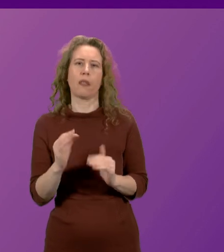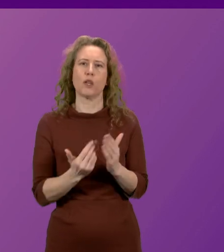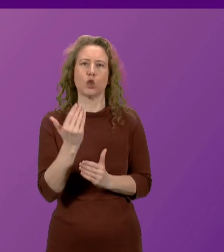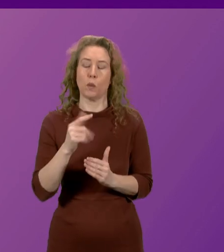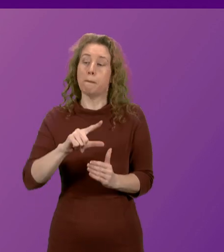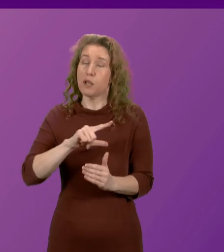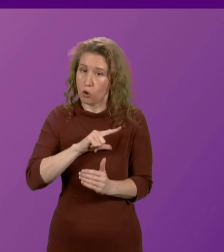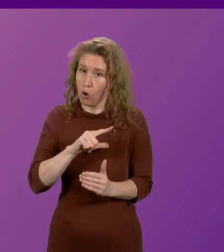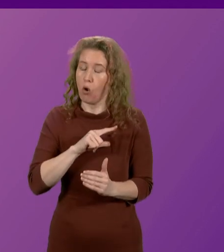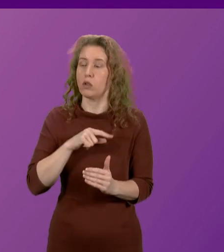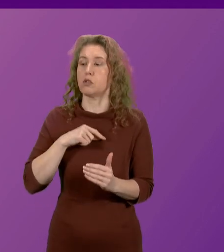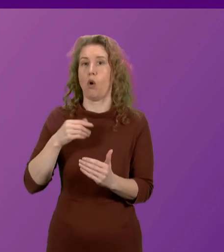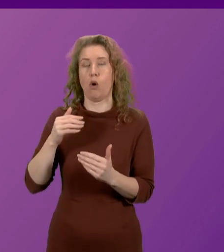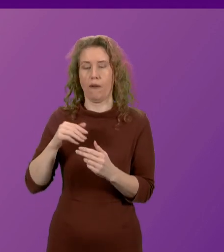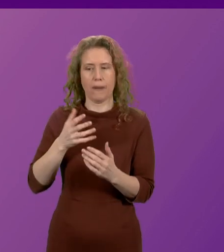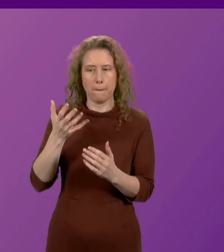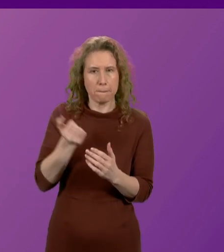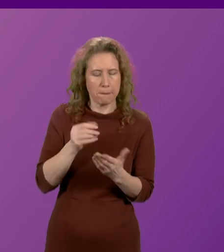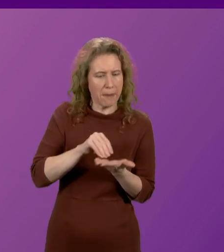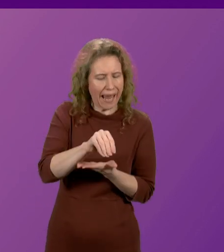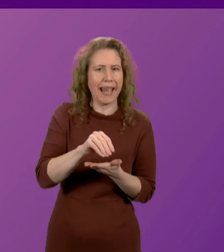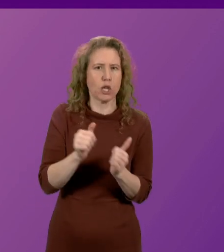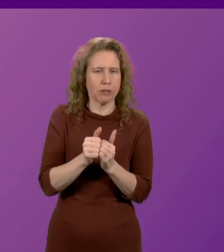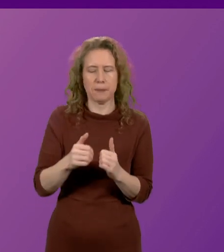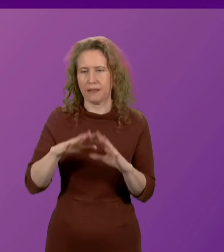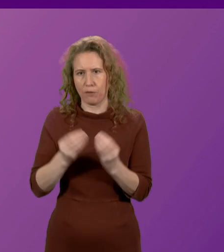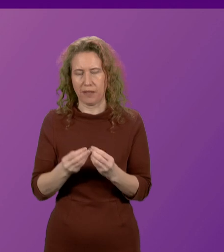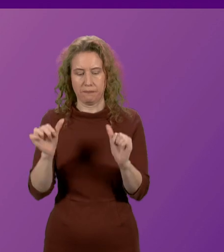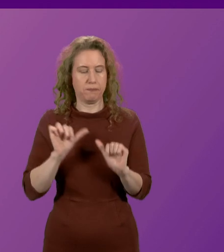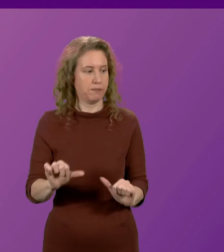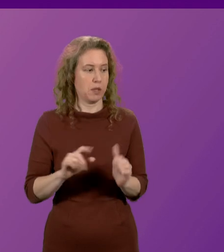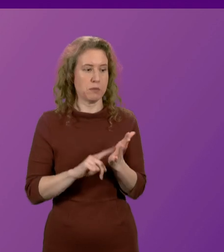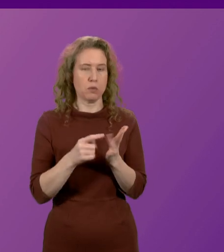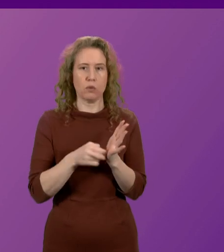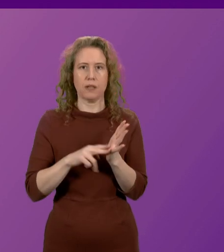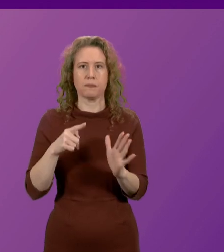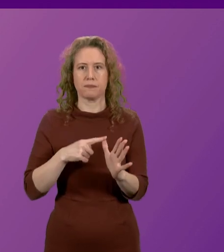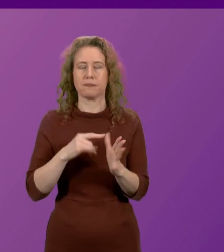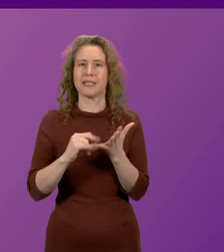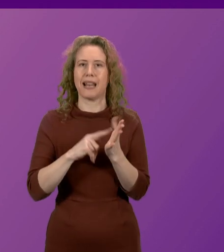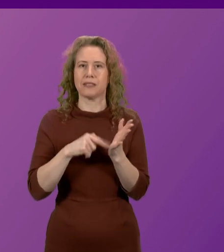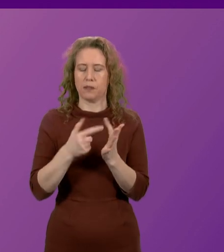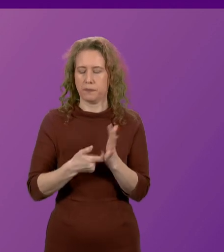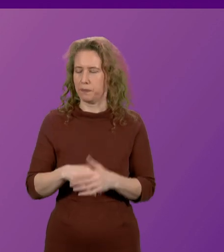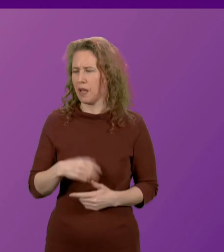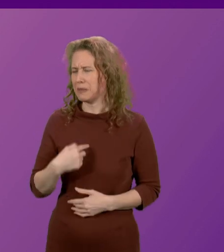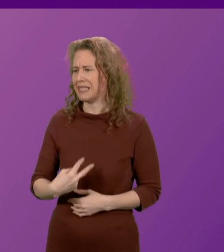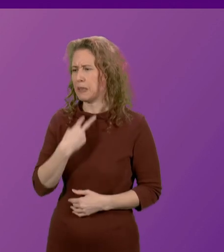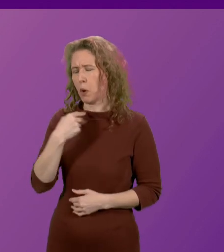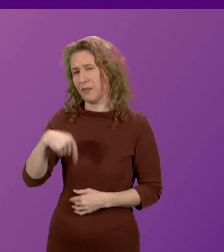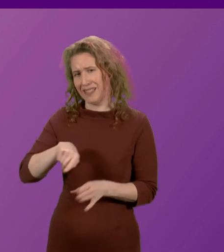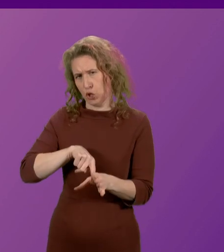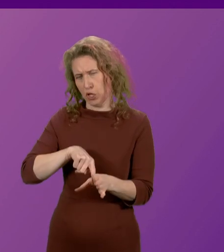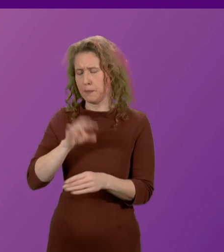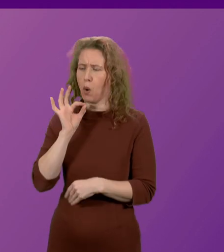of those pay and inflationary costs that we are facing. Lorna Slater. That's very disappointing to hear about this year. I'll